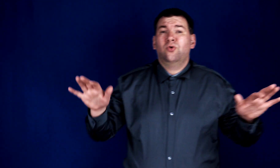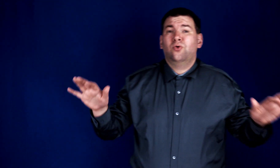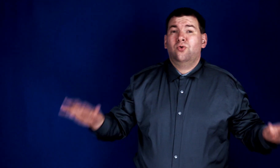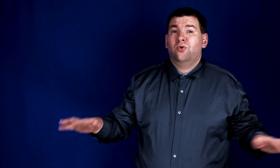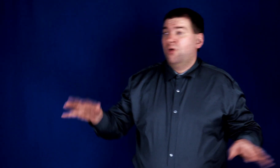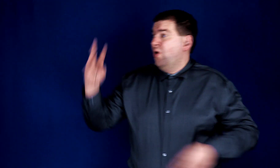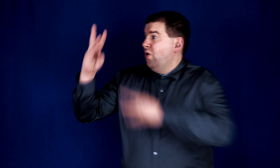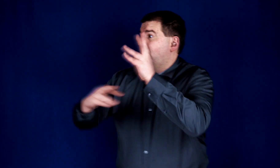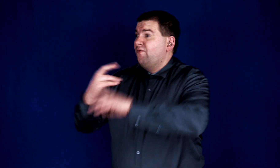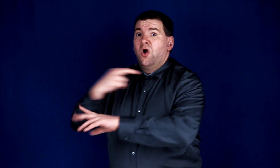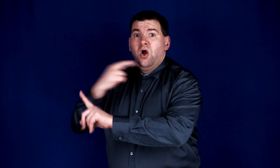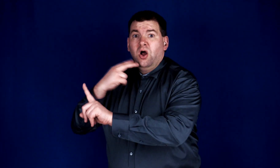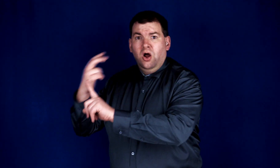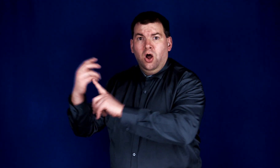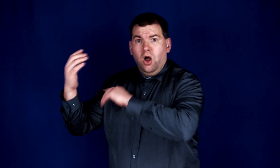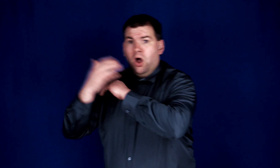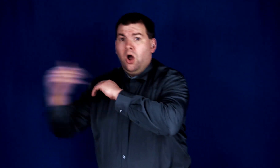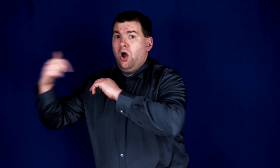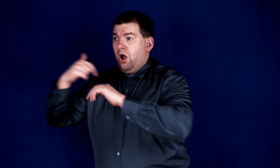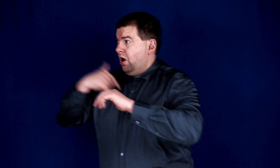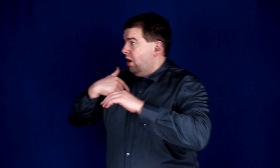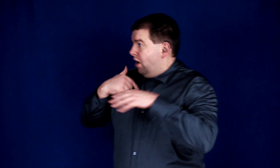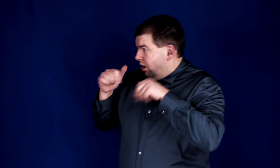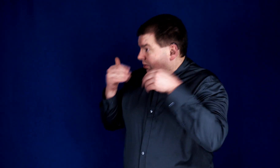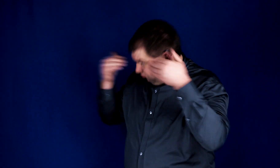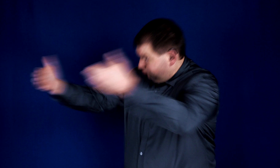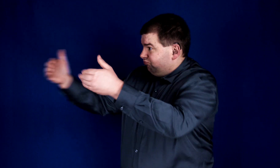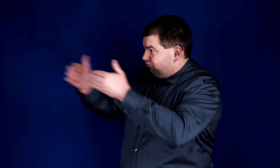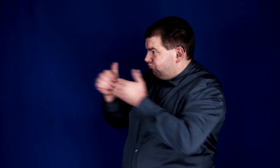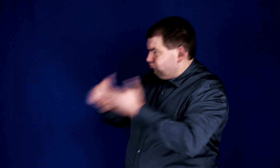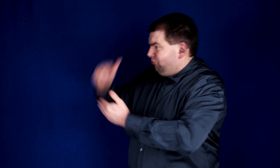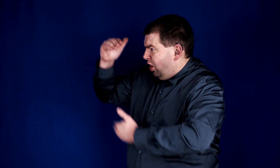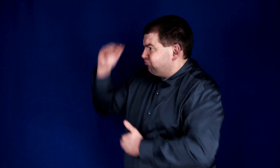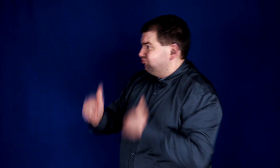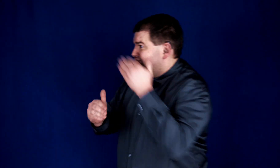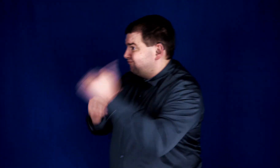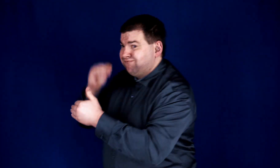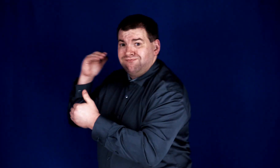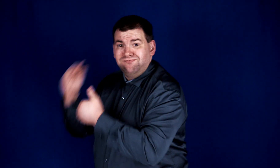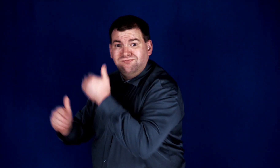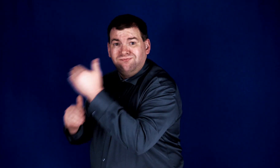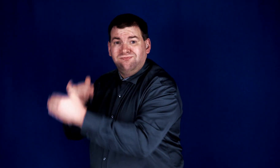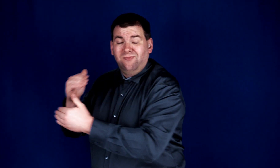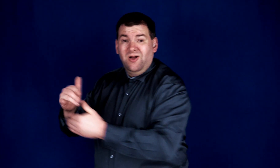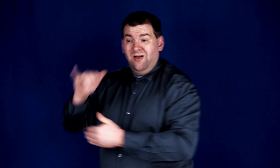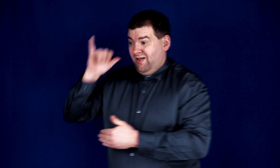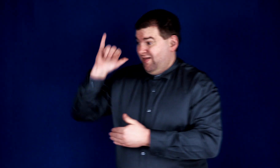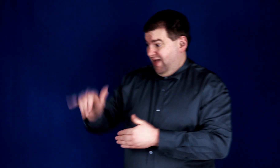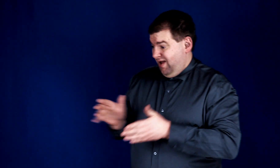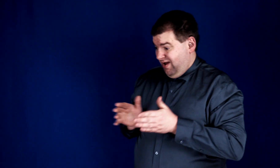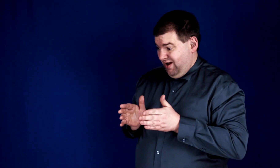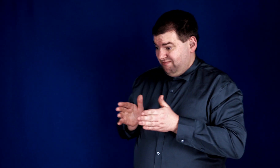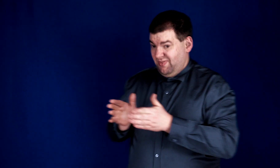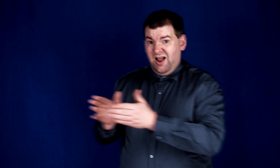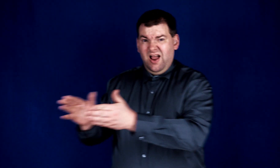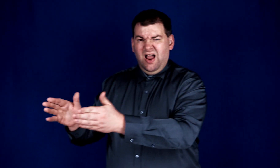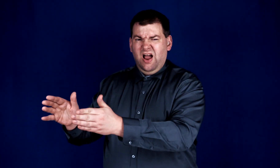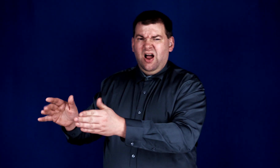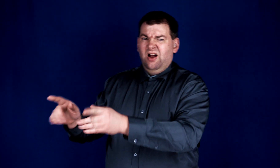Other voices call to me and try to lead me on A path that